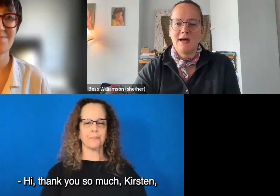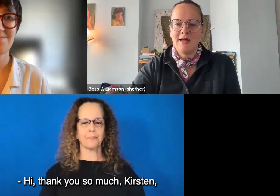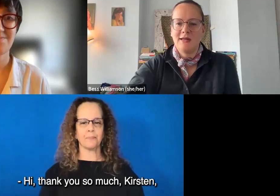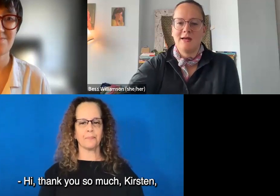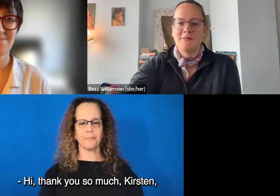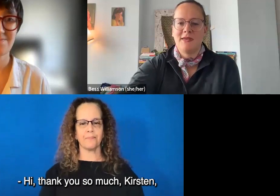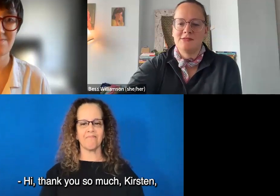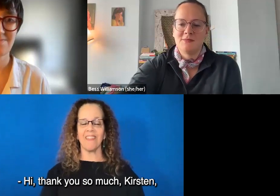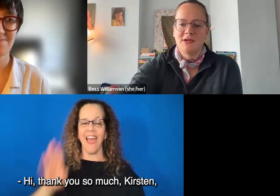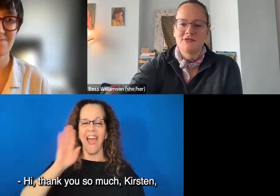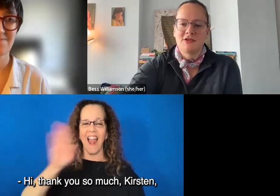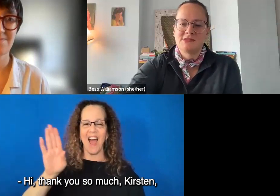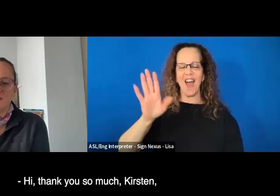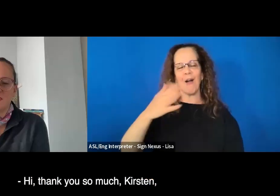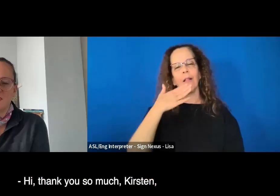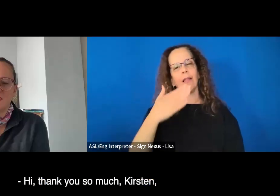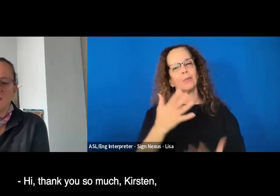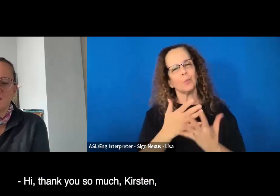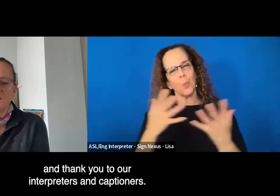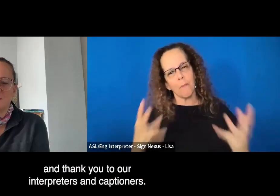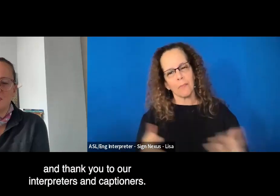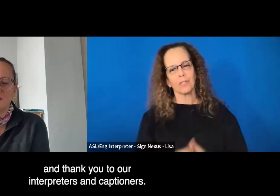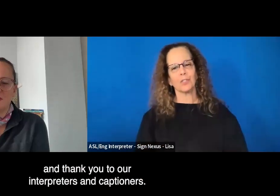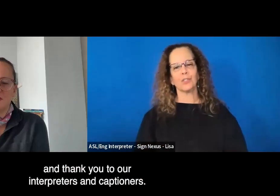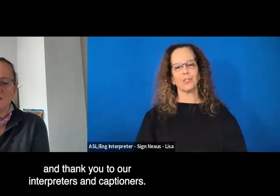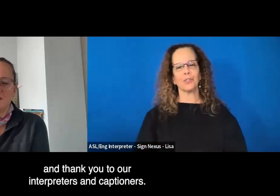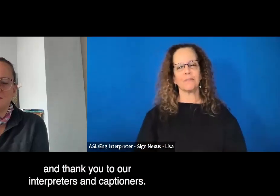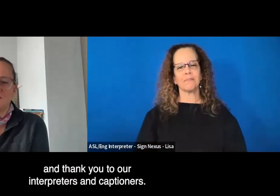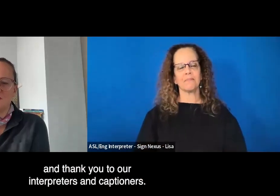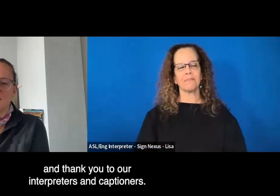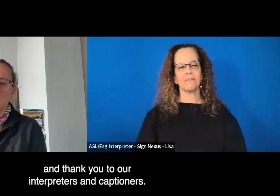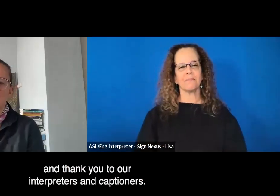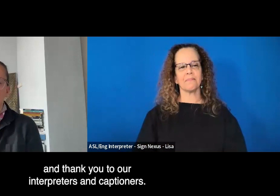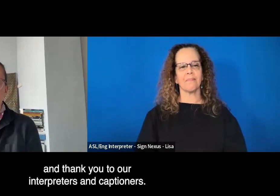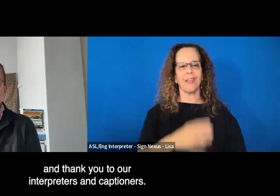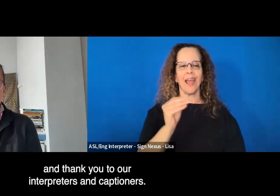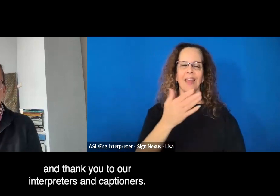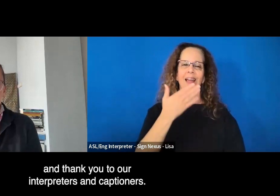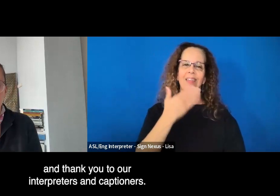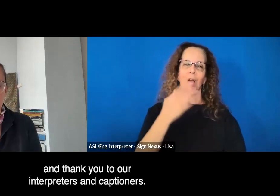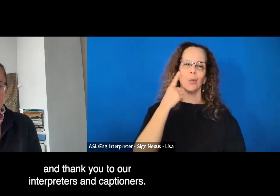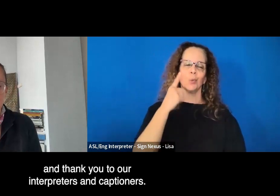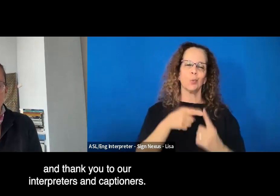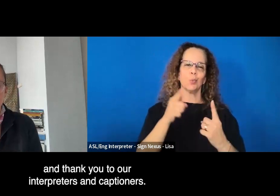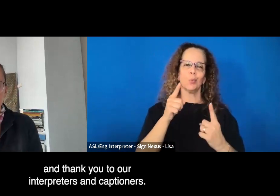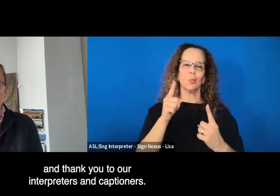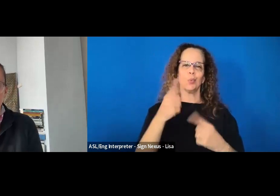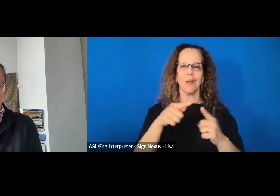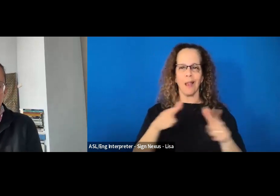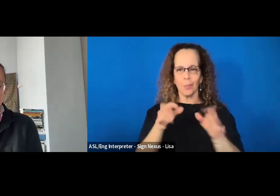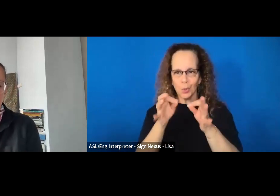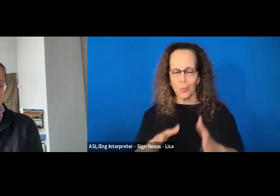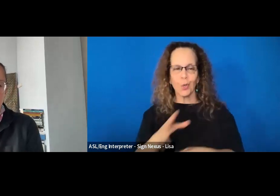Hi, thank you so much, Kirsten, and thank you to our interpreters and captioners.